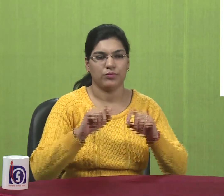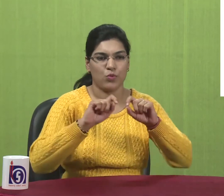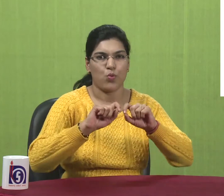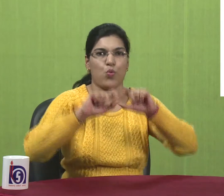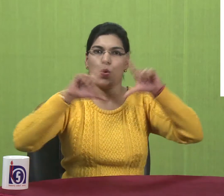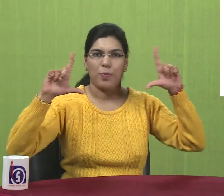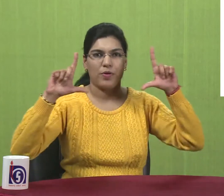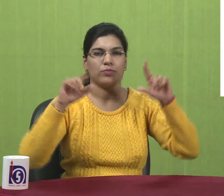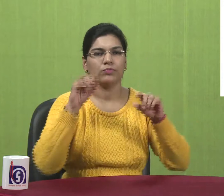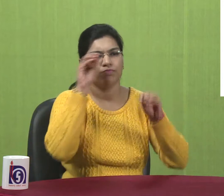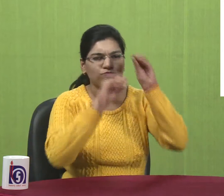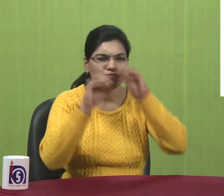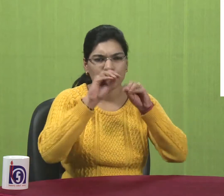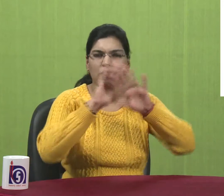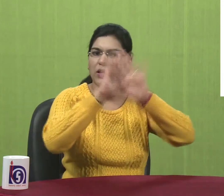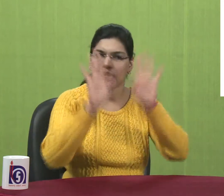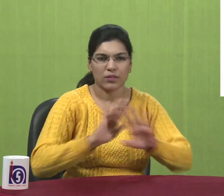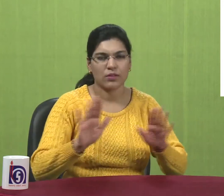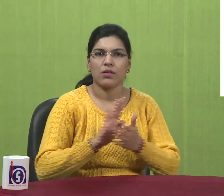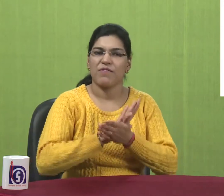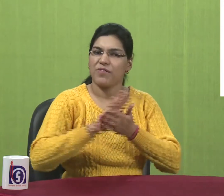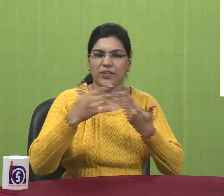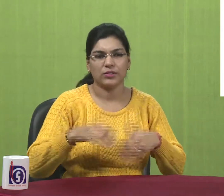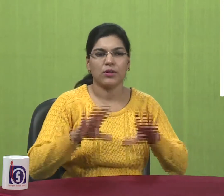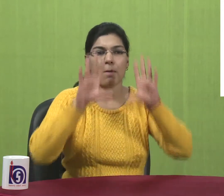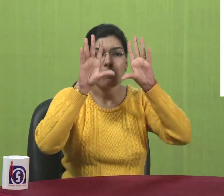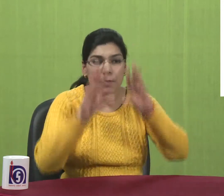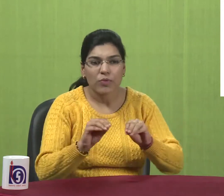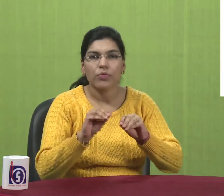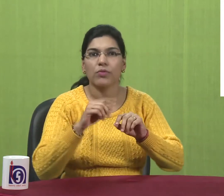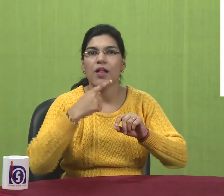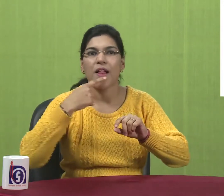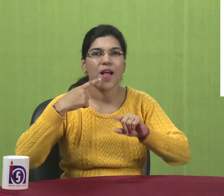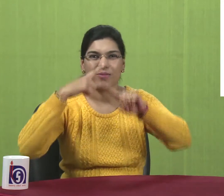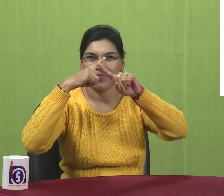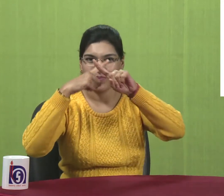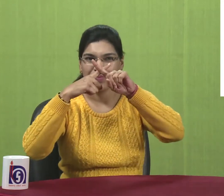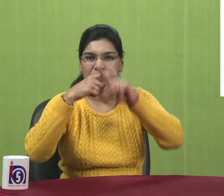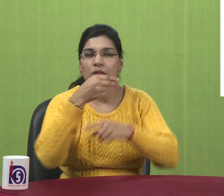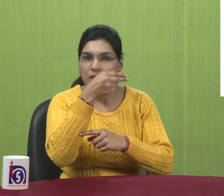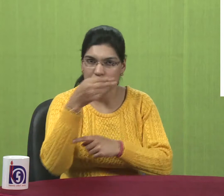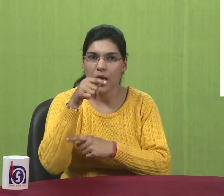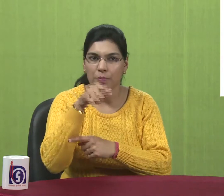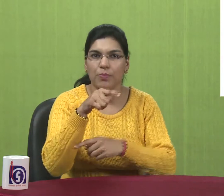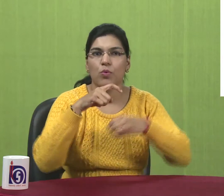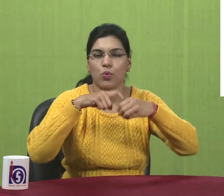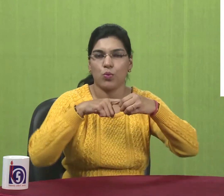So whenever you open any program and you are finished working on it you have to quit. So the red cross